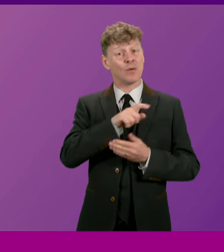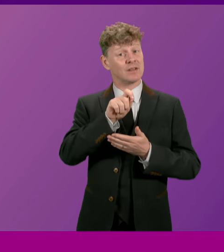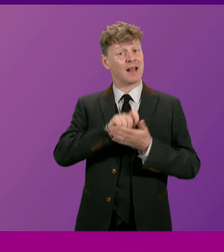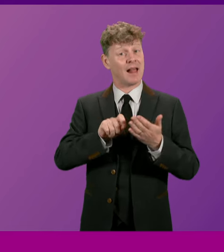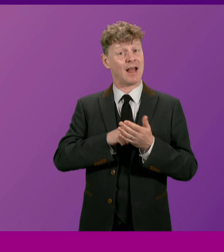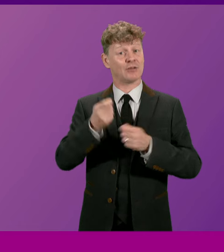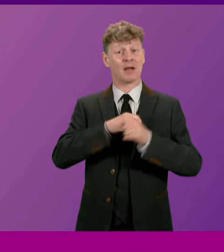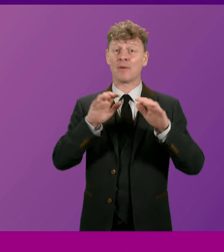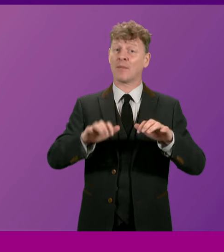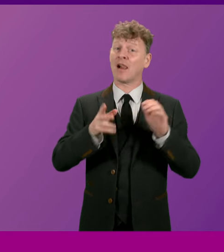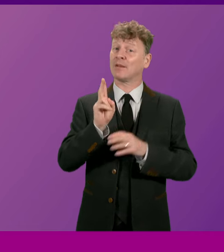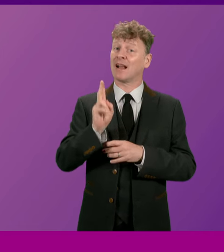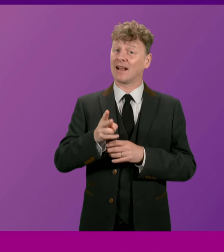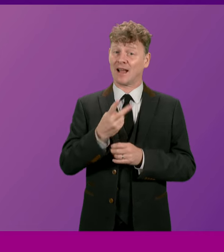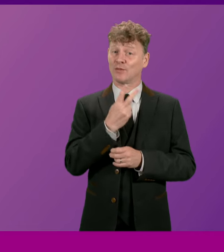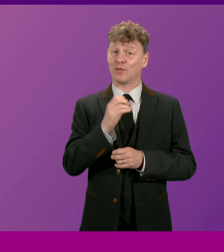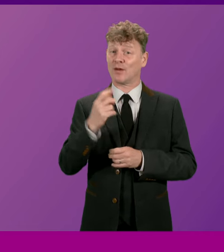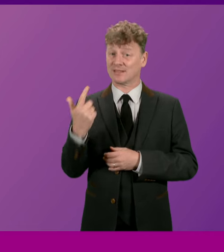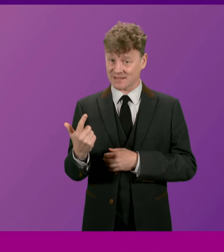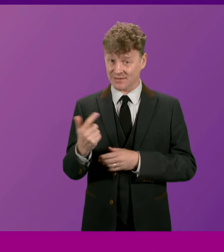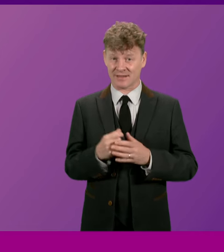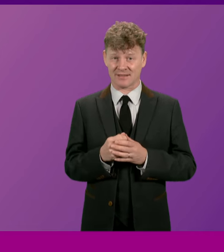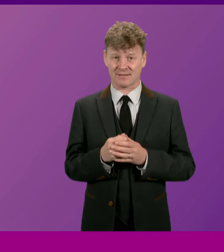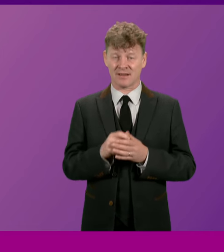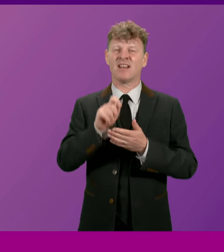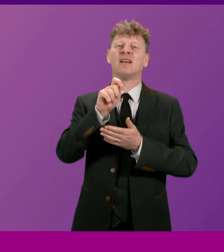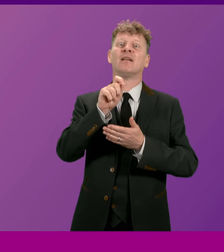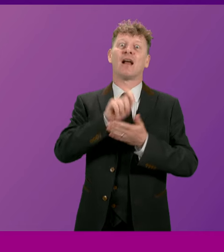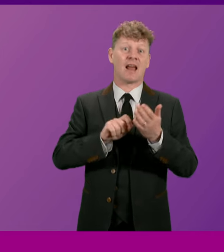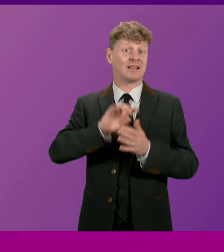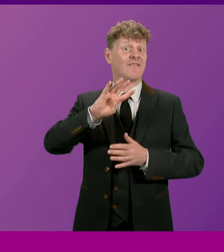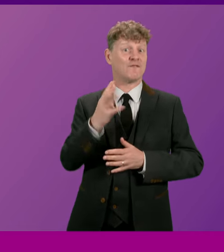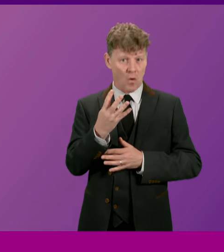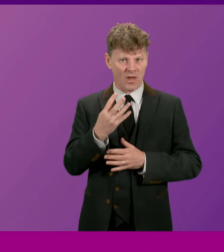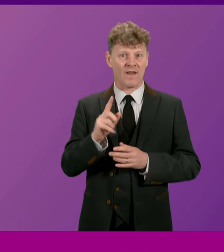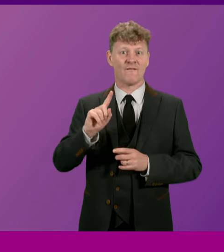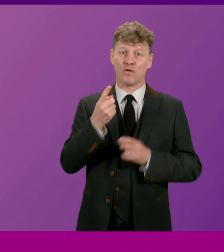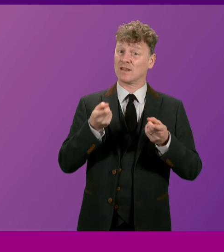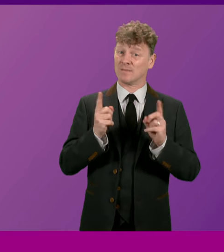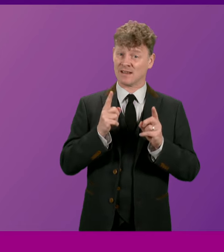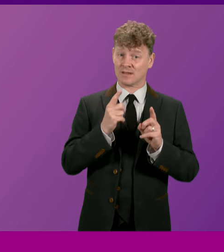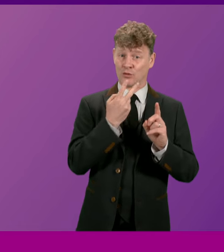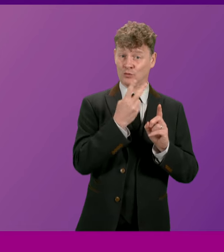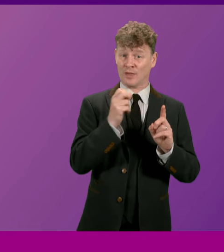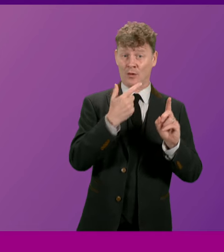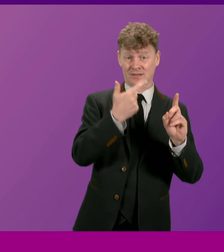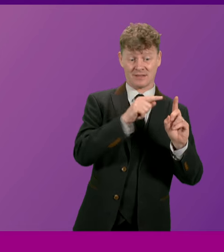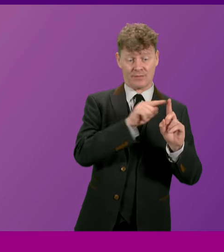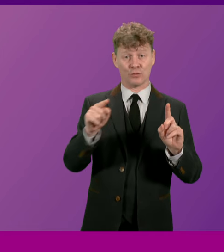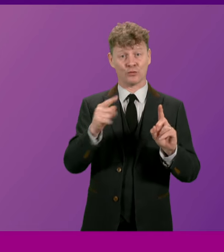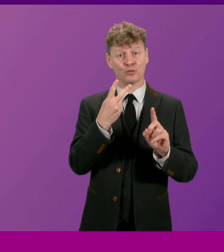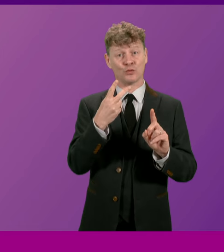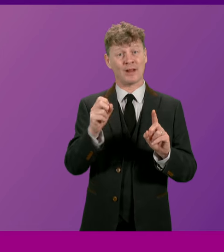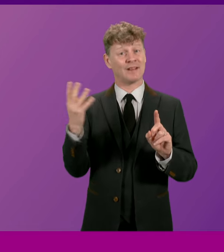to the Parliament again in 2007 and elected as our fourth First Minister, serving from 2007 to